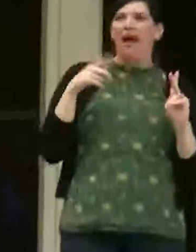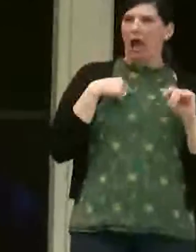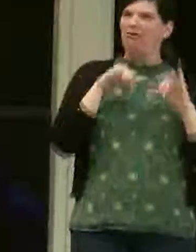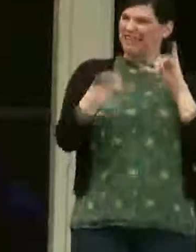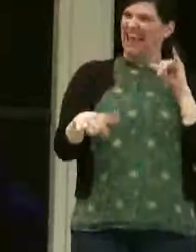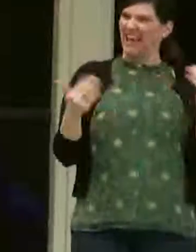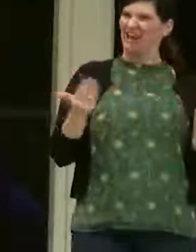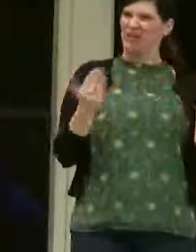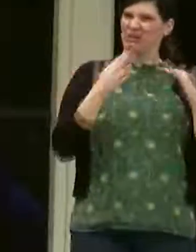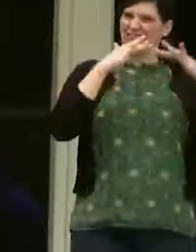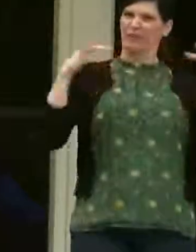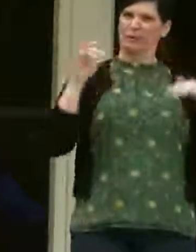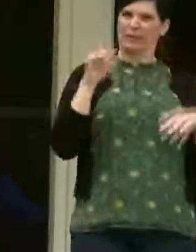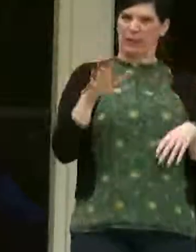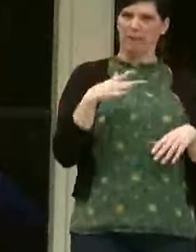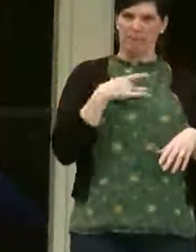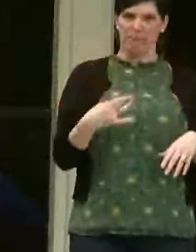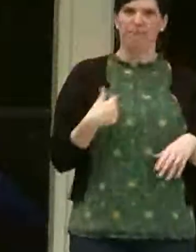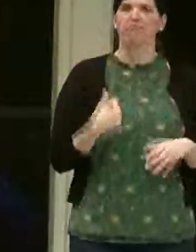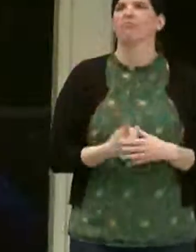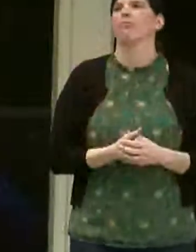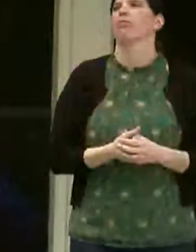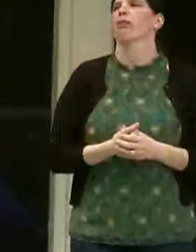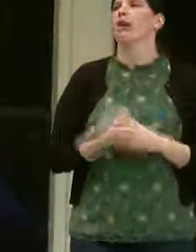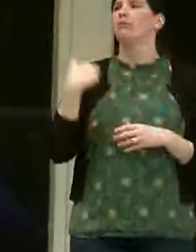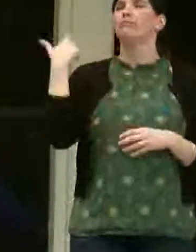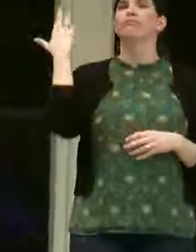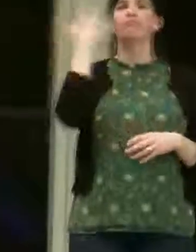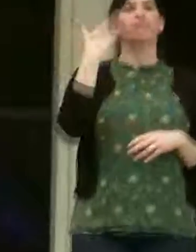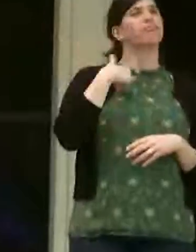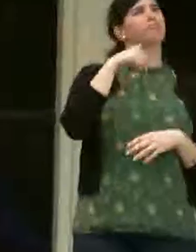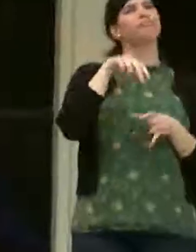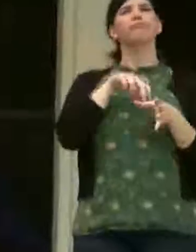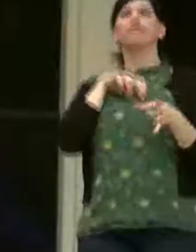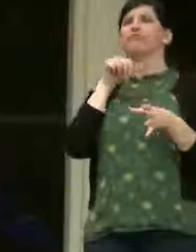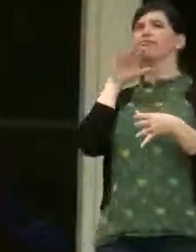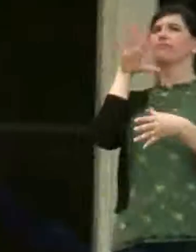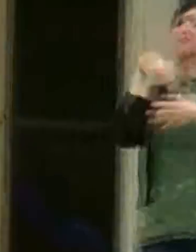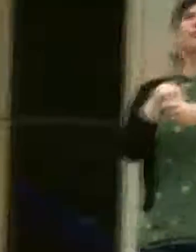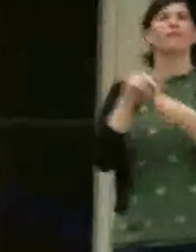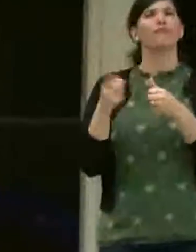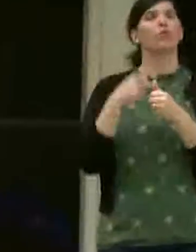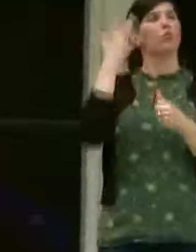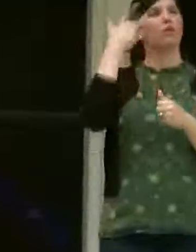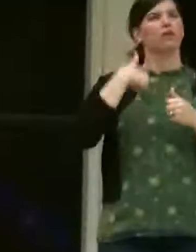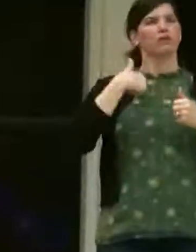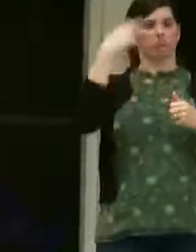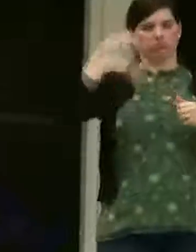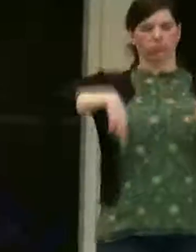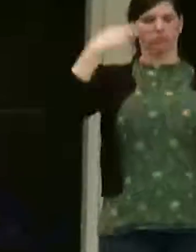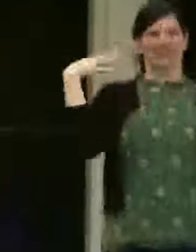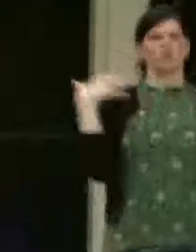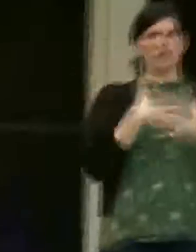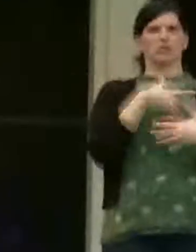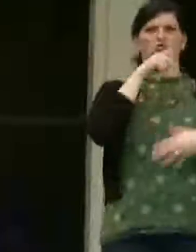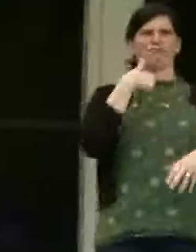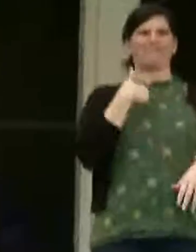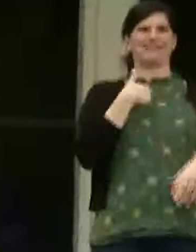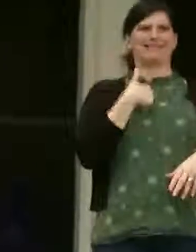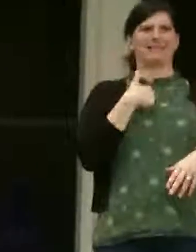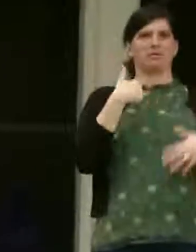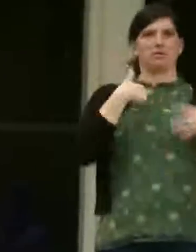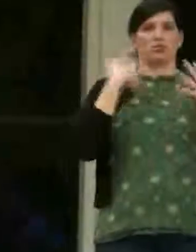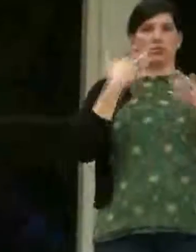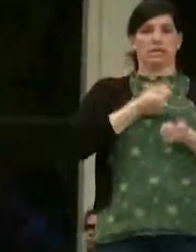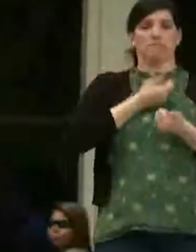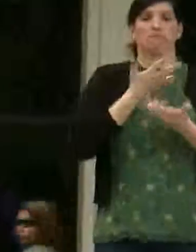I'll stay here. The reason I didn't get involved at first was because I was afraid of myself. I didn't really want to come out to myself. I